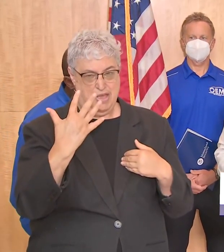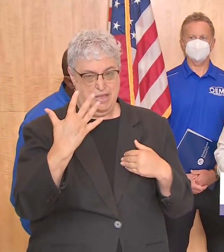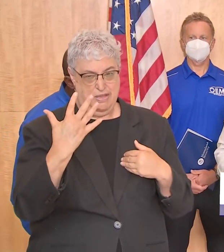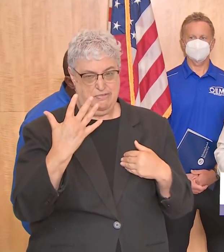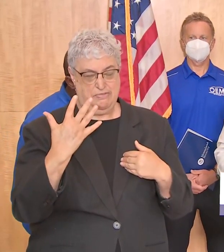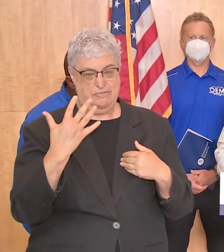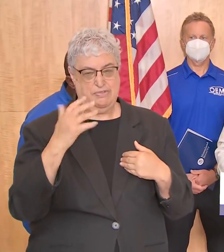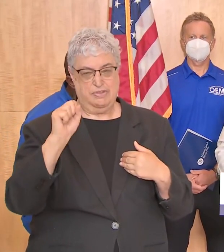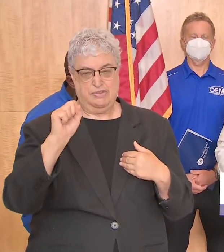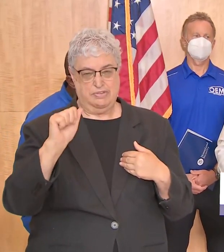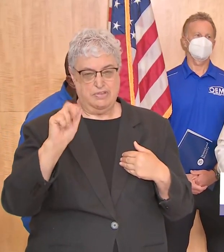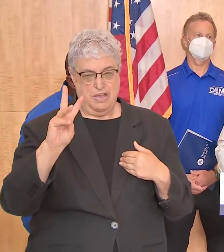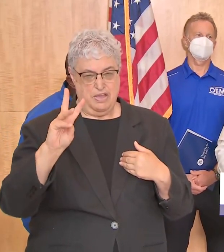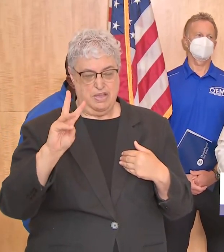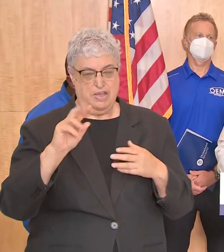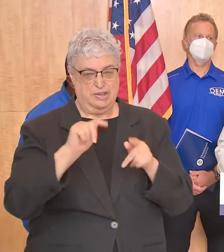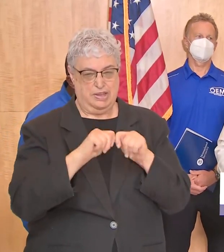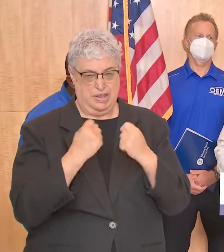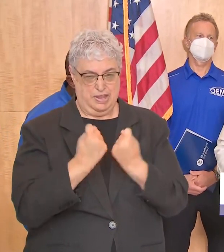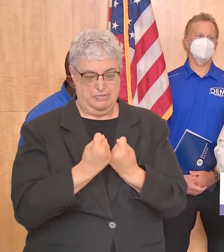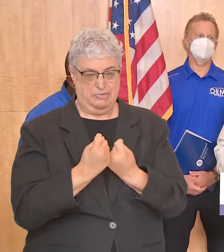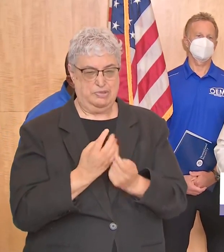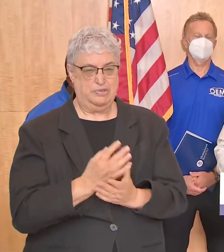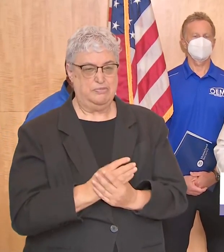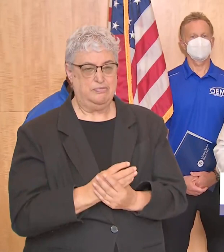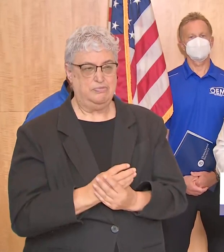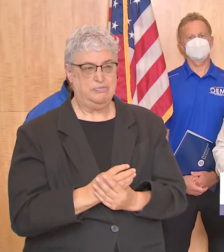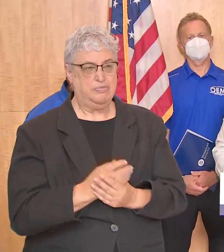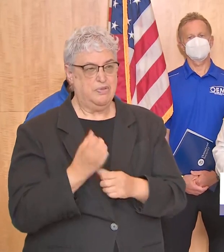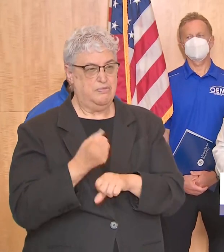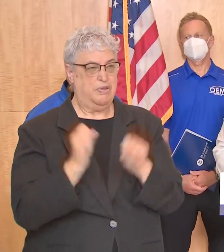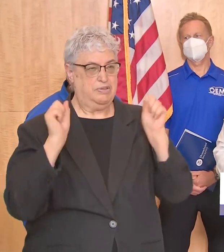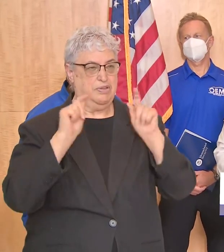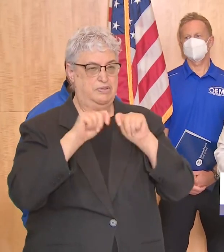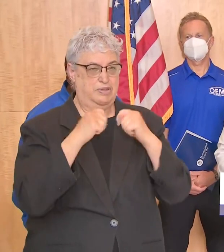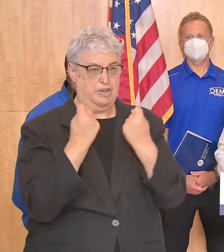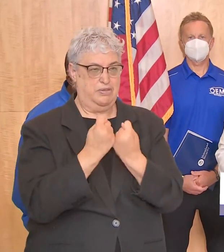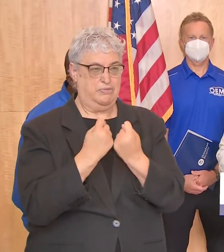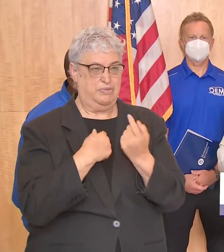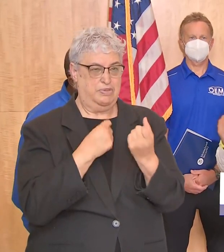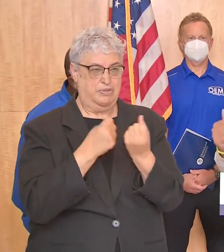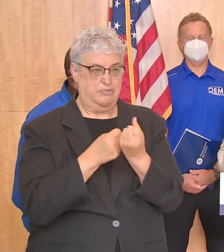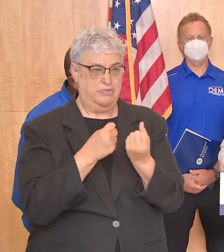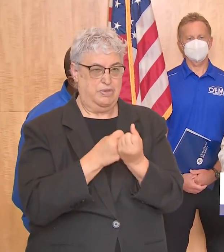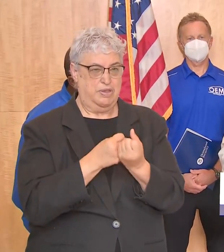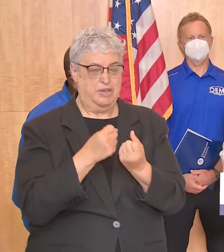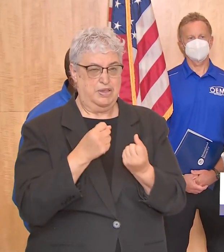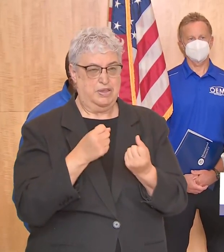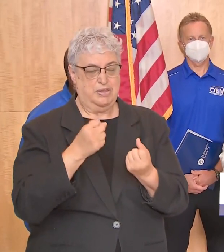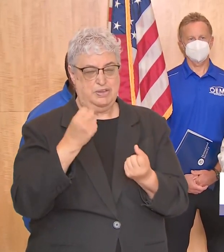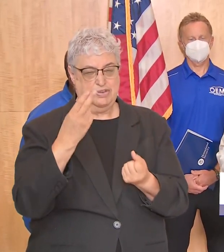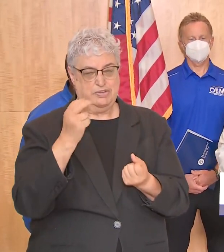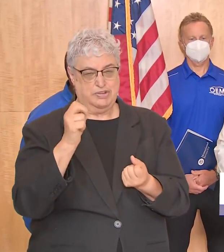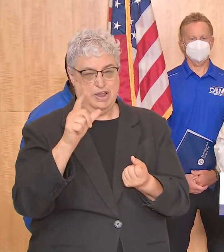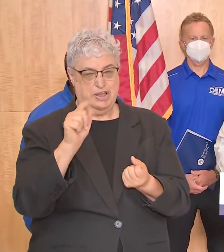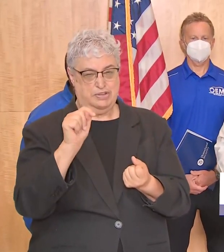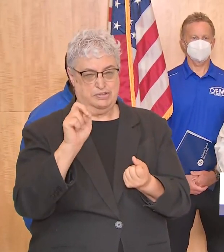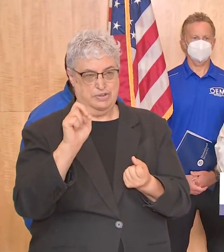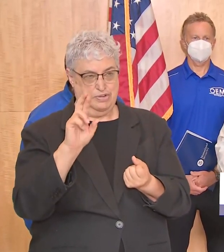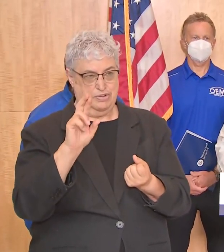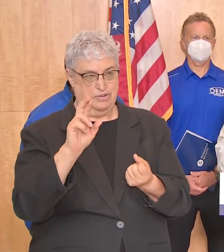to deploy throughout the city we have uh again our rescue team and we're also going to be in support of the shelters as they as they come up mayor